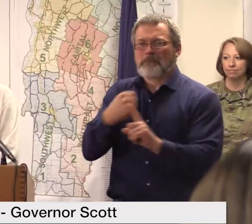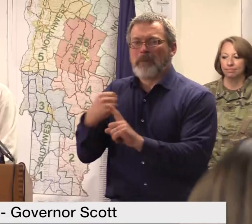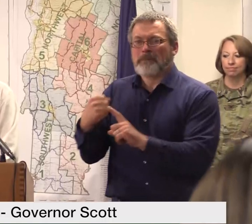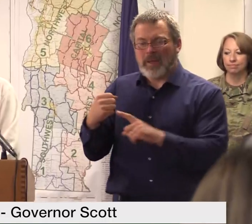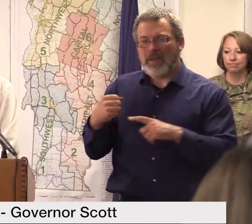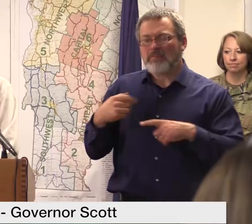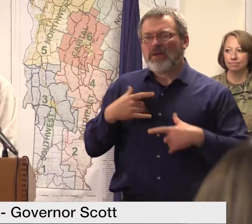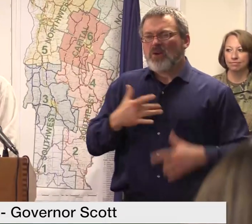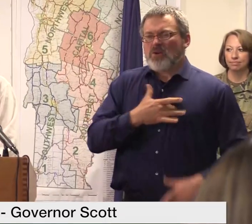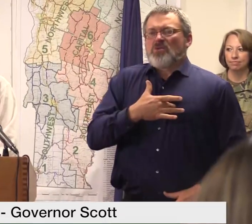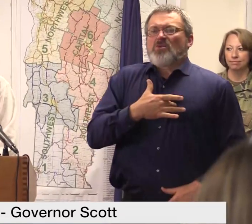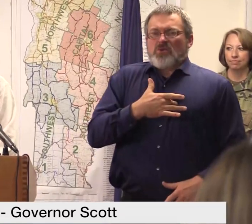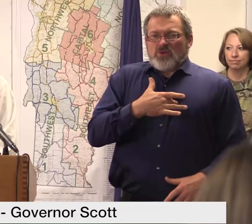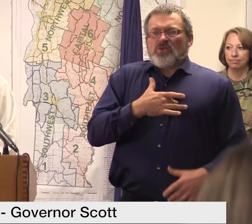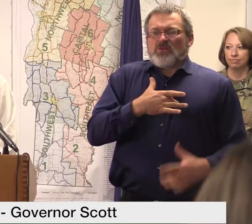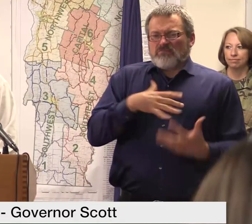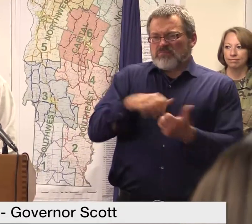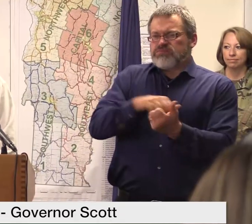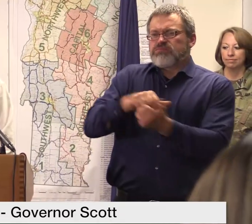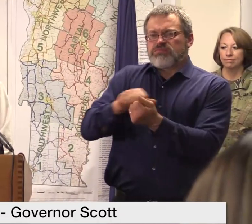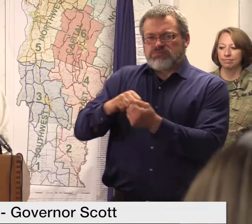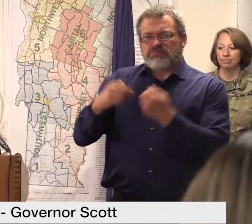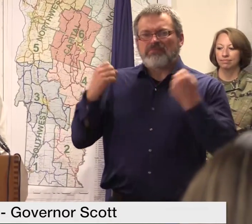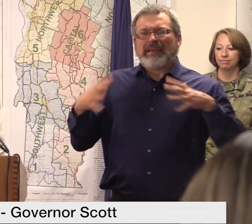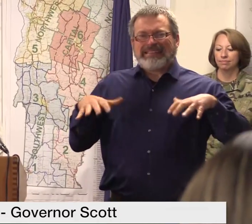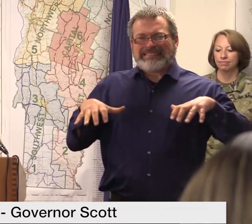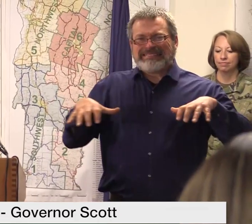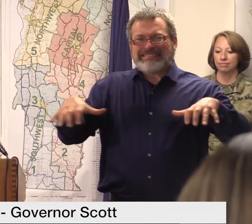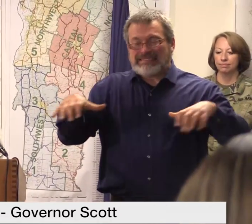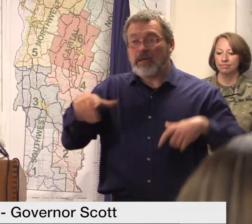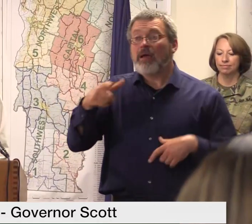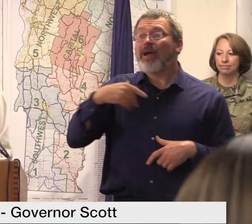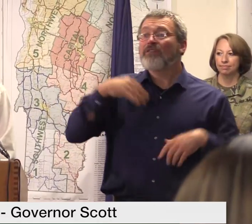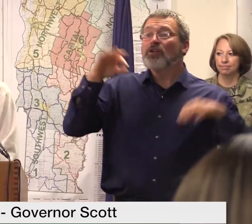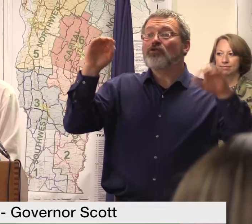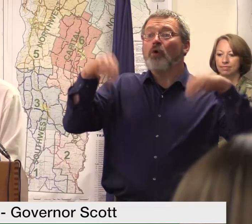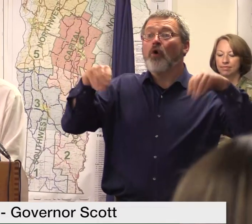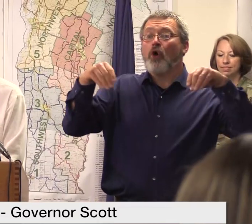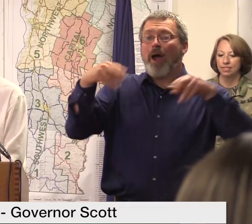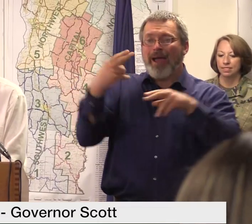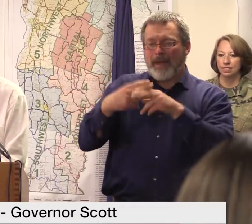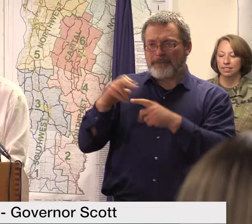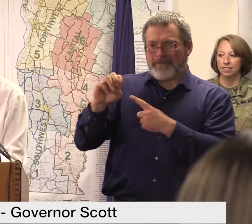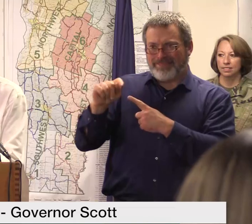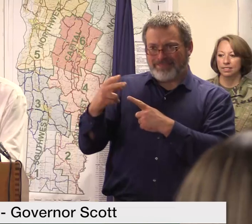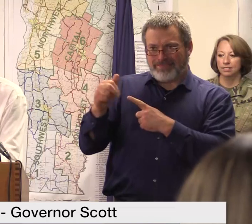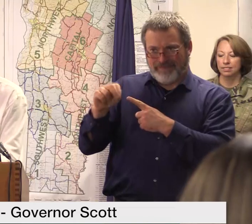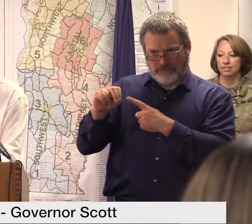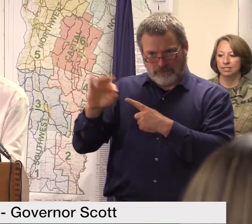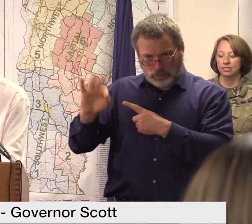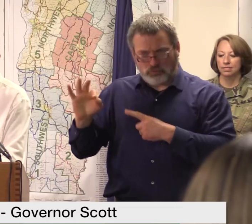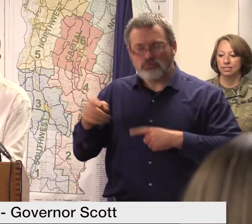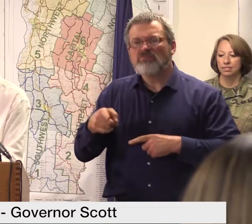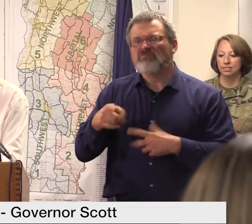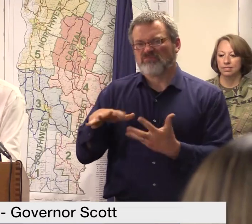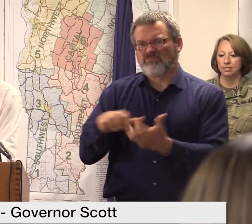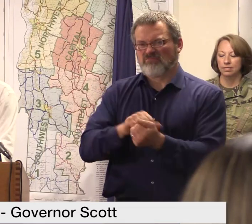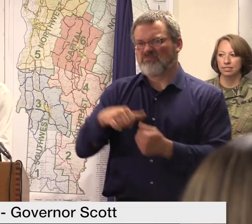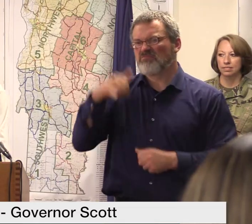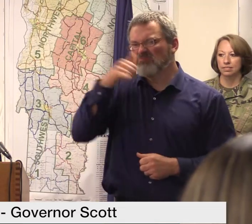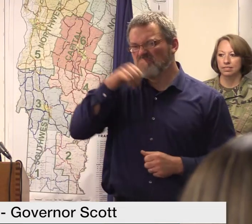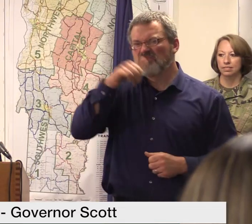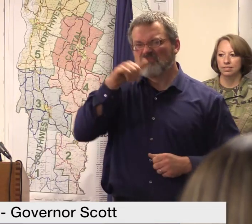damage to the Ethan Allen manufacturing facility and speaking with the town manager about the ripple effect the temporary closing